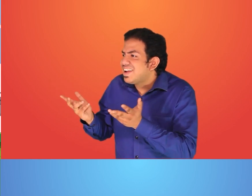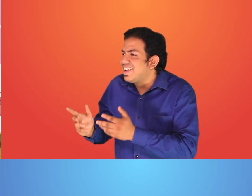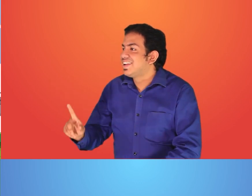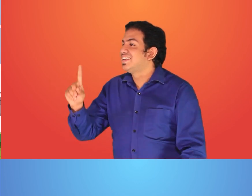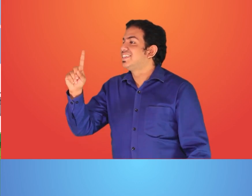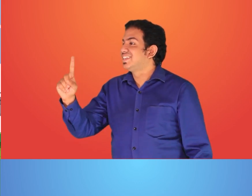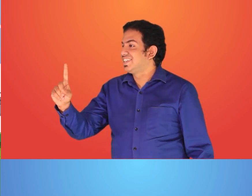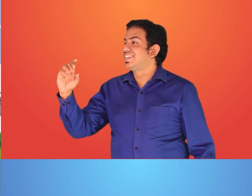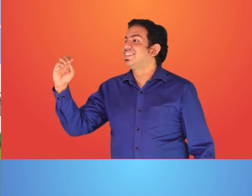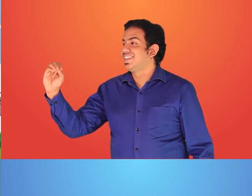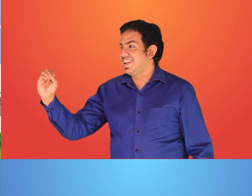Ten.